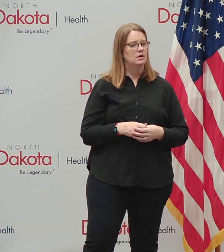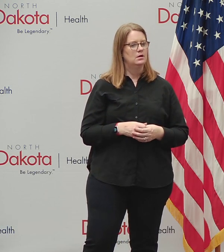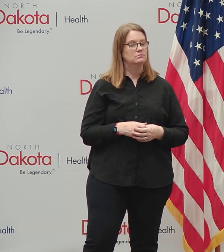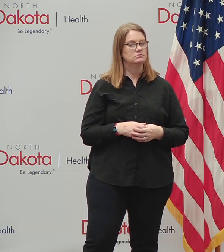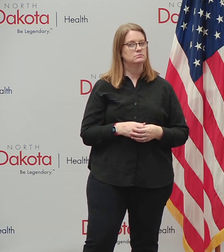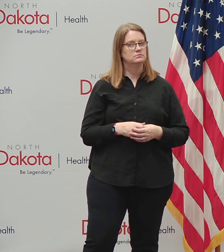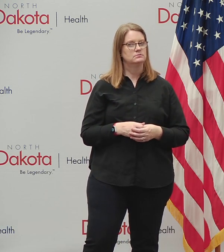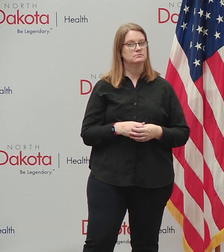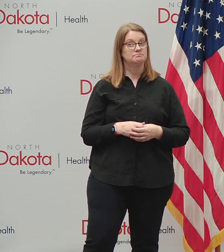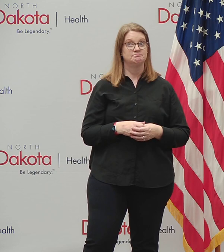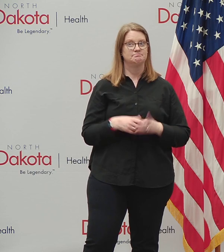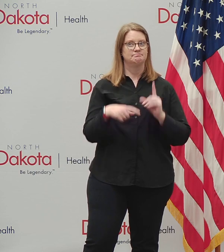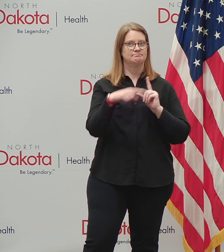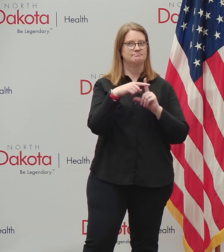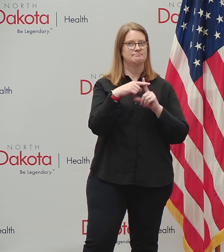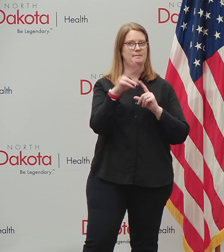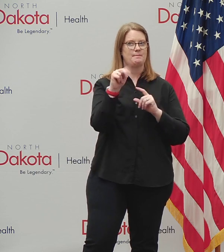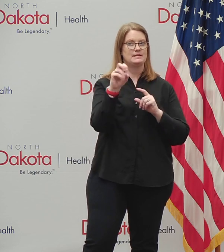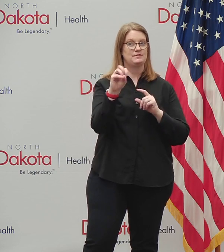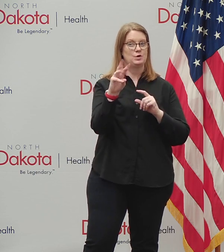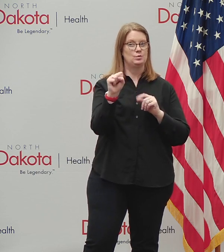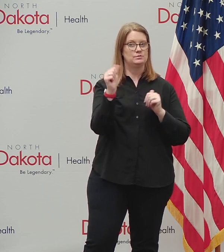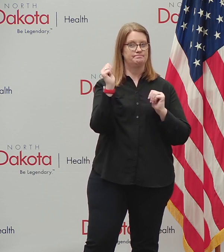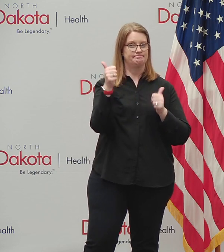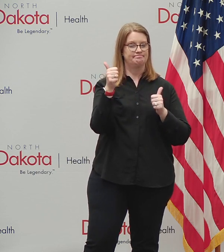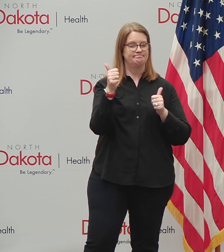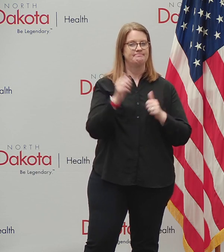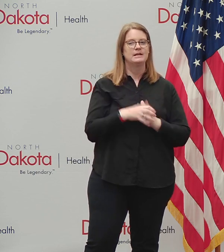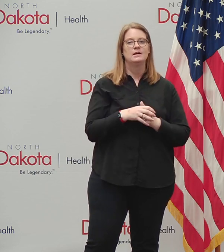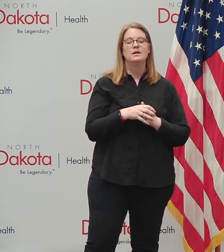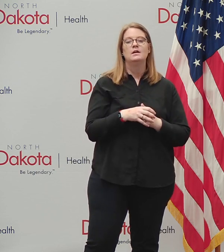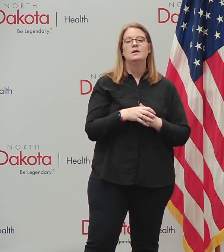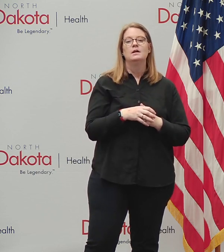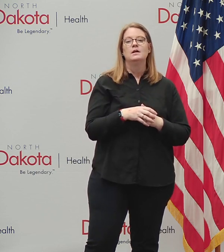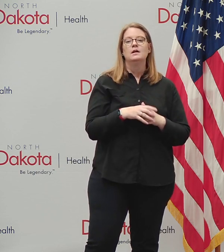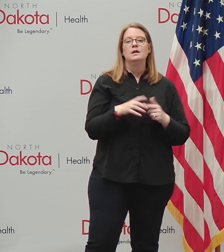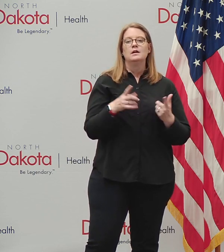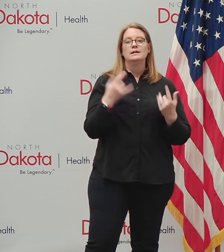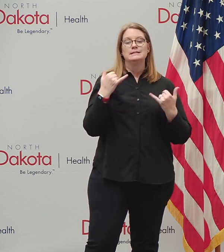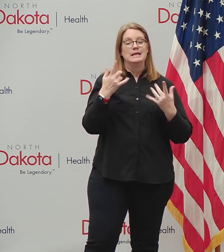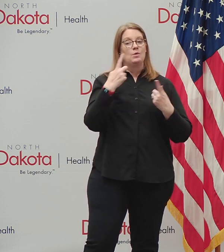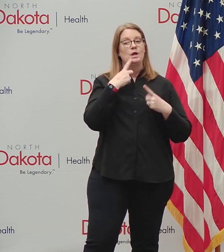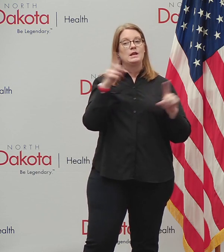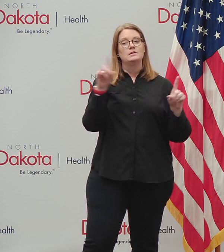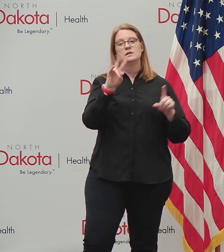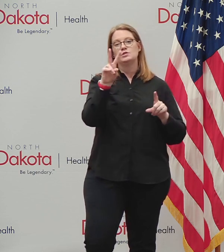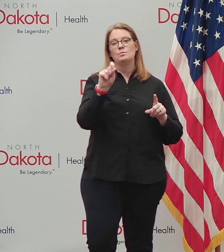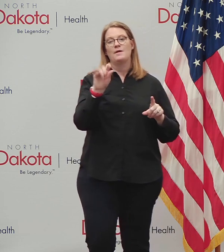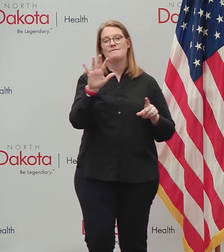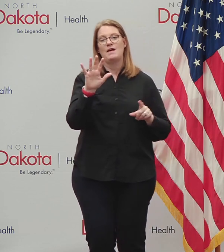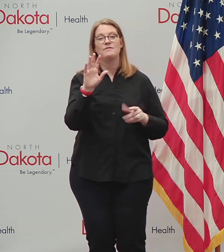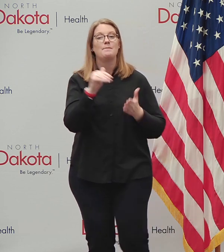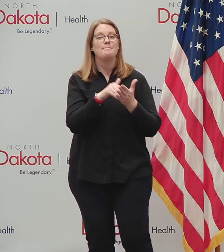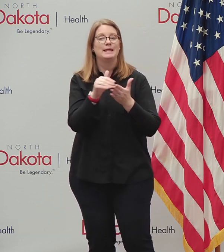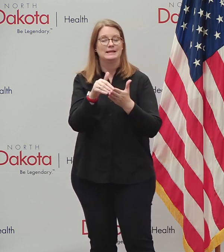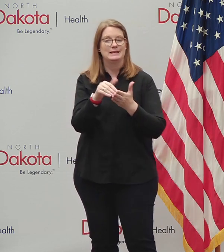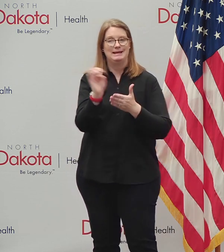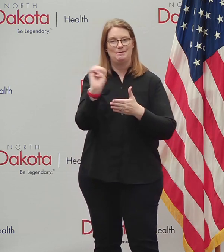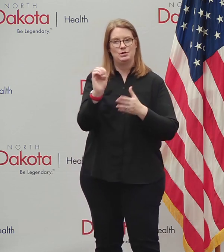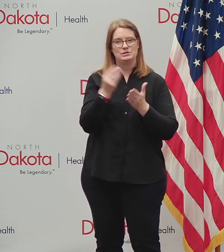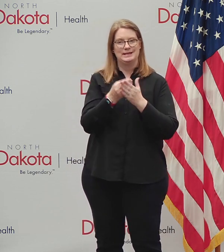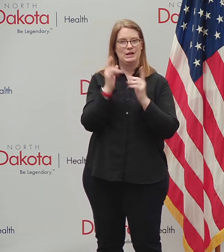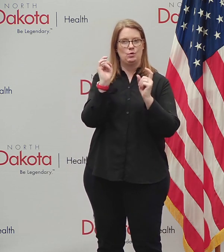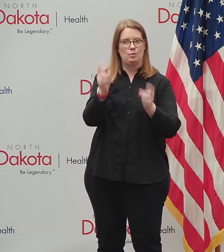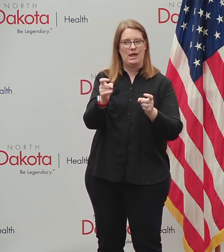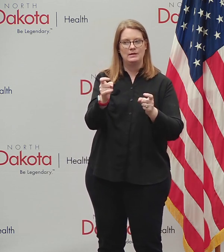Got another piece of good news to share today in the midst of our pandemic. And this is we announced a $2.5 million in emergency grant